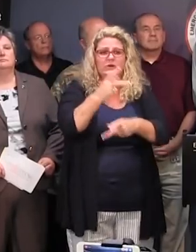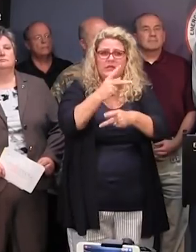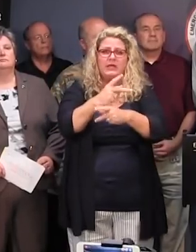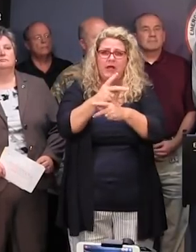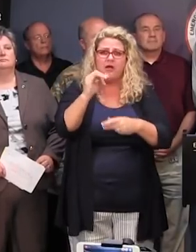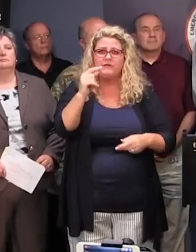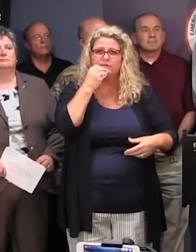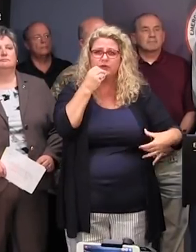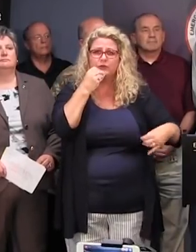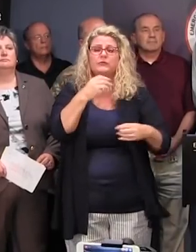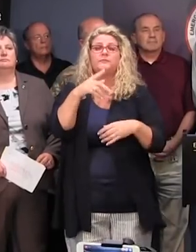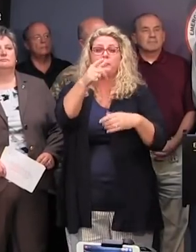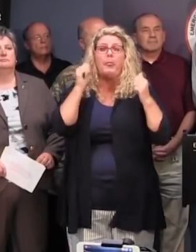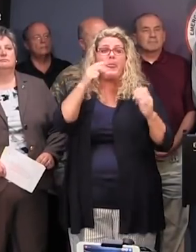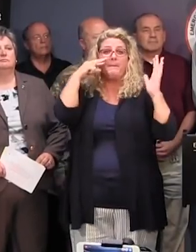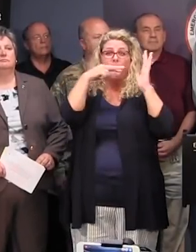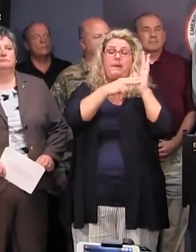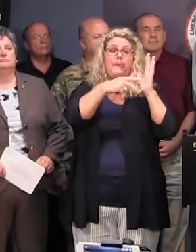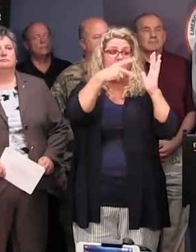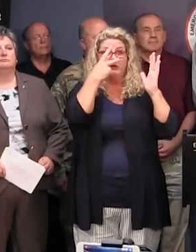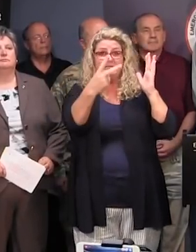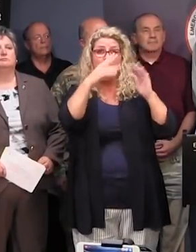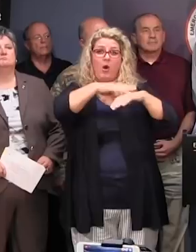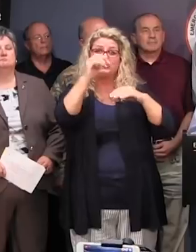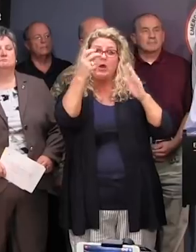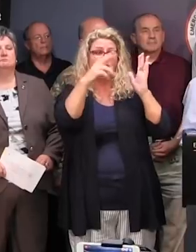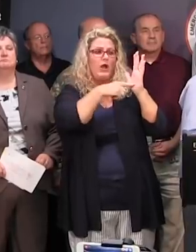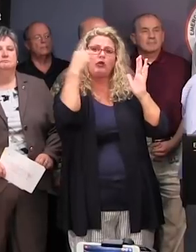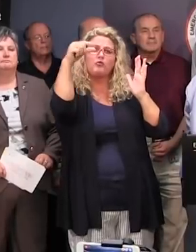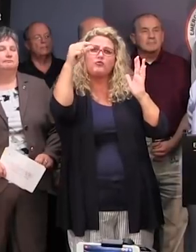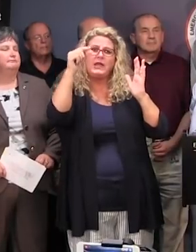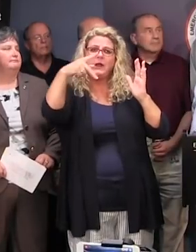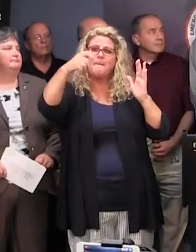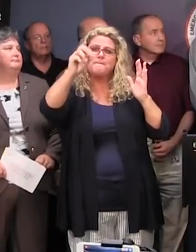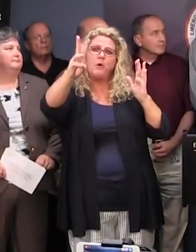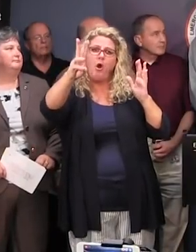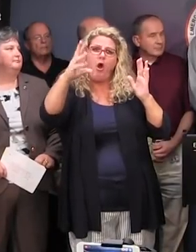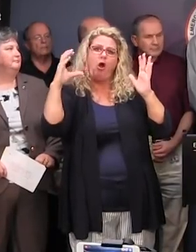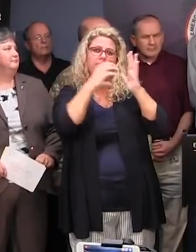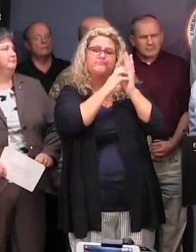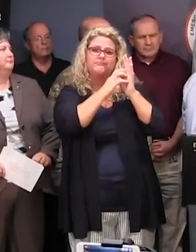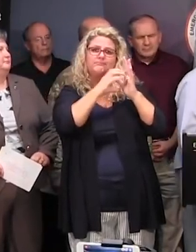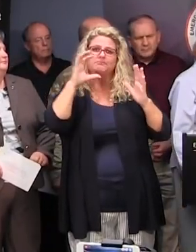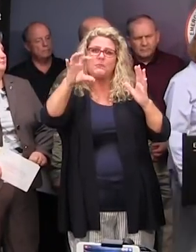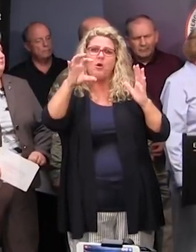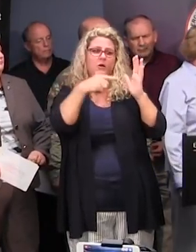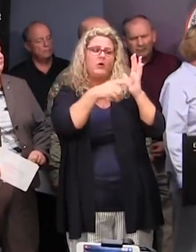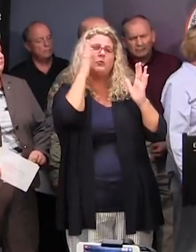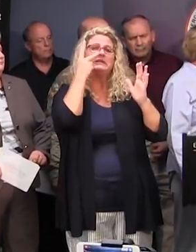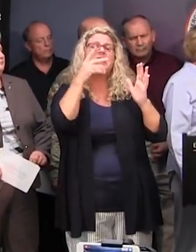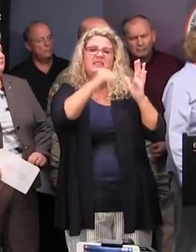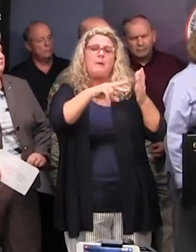is a green paw you can go to to see if the shelter is pet friendly. Thank you. Thank you, Madam. Director Parrish, Parks, Recreation and